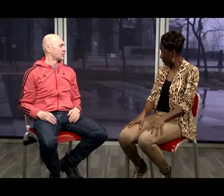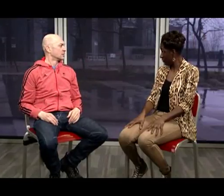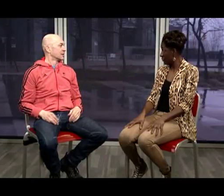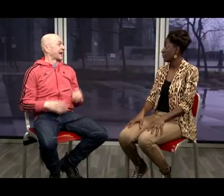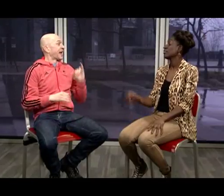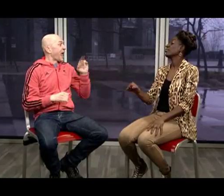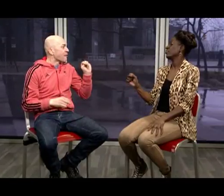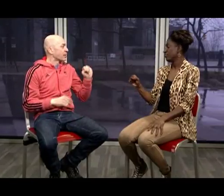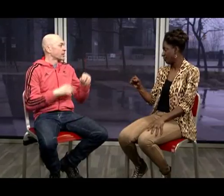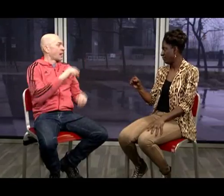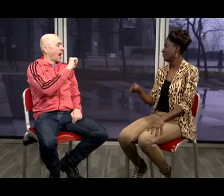language